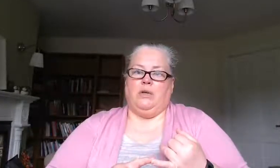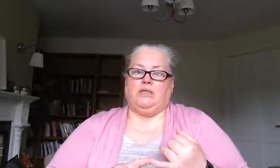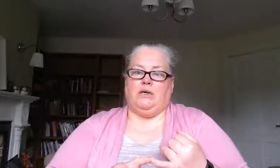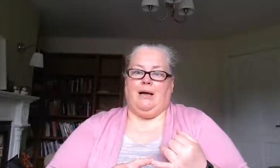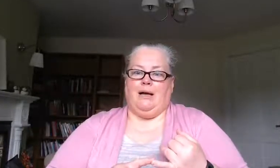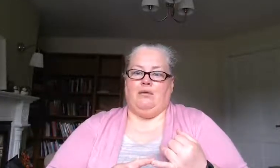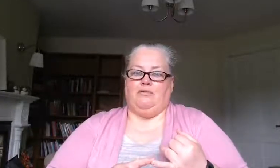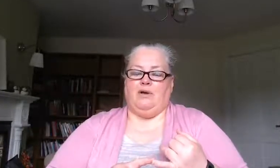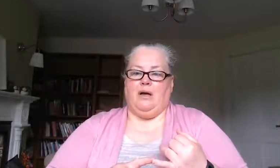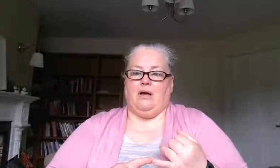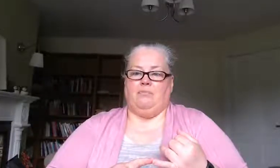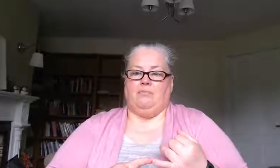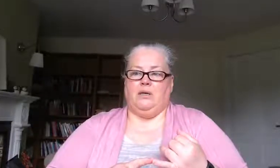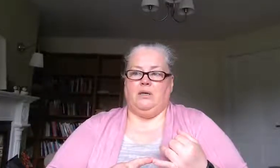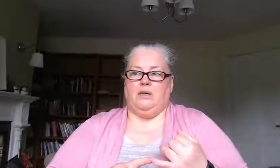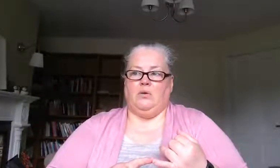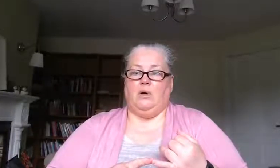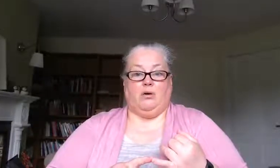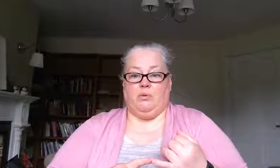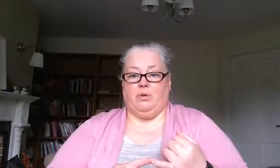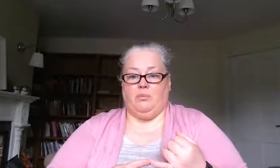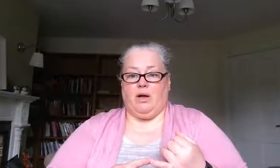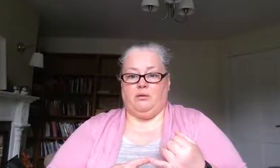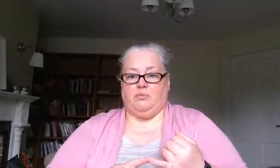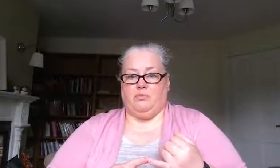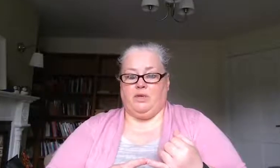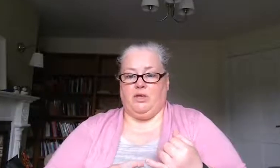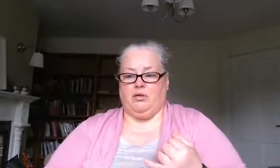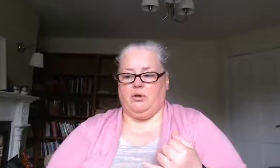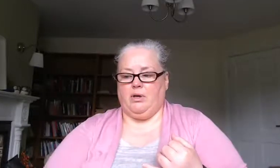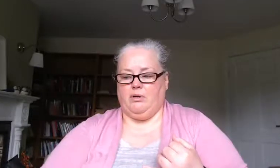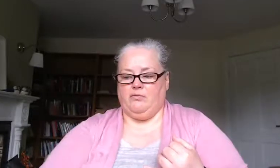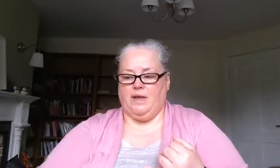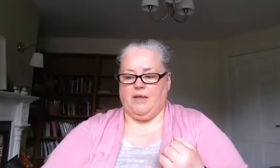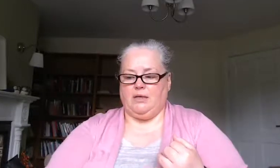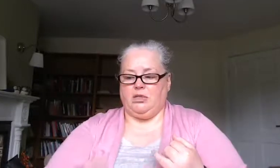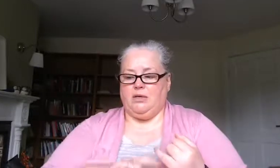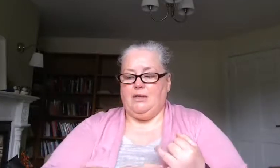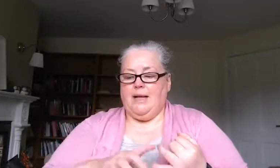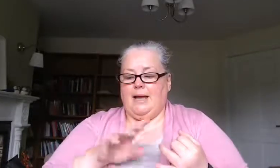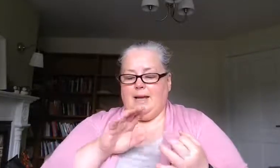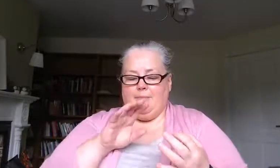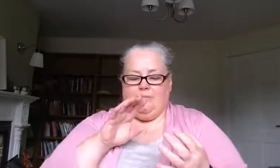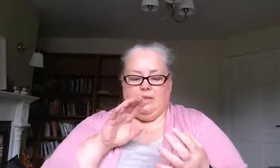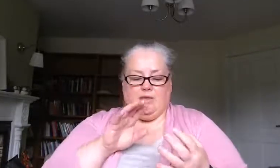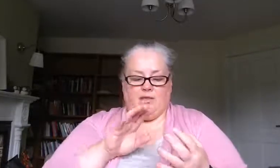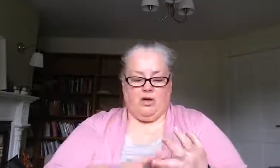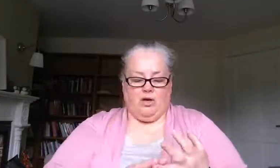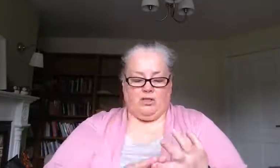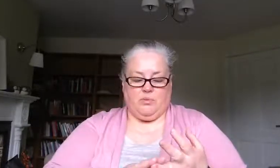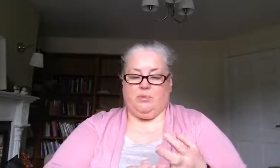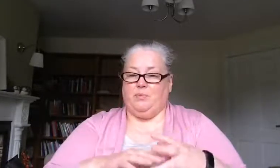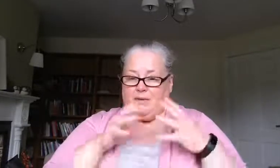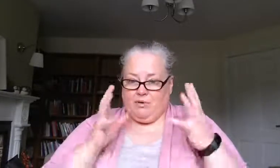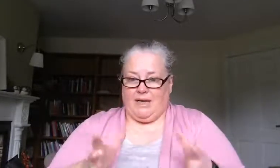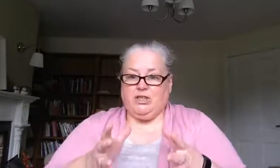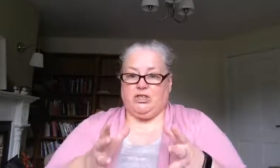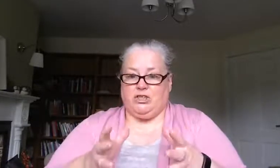to have um you know a criminal record from a young enough age and the third one would be relationships